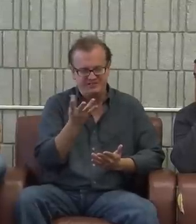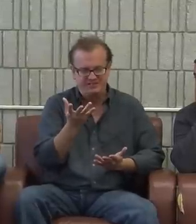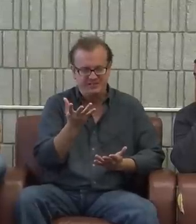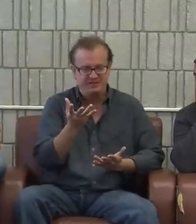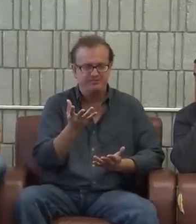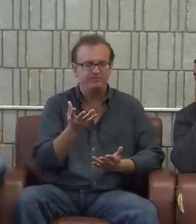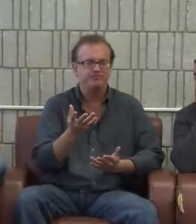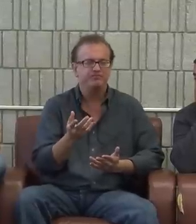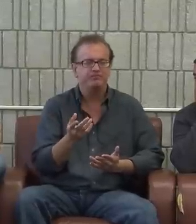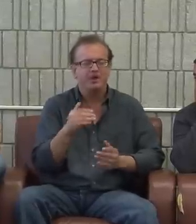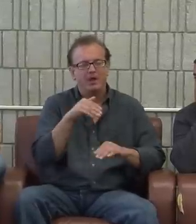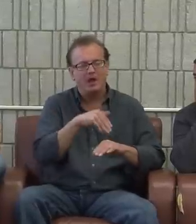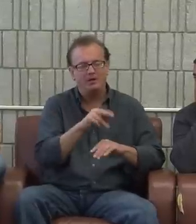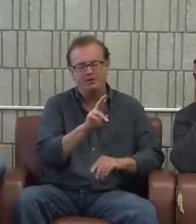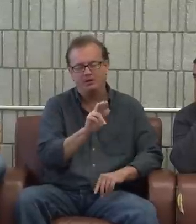My mother was young. She was 17.